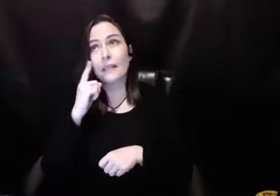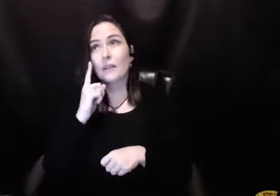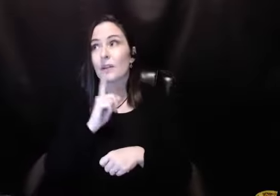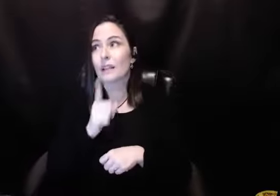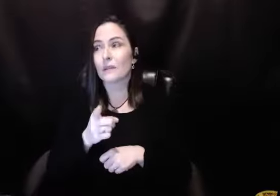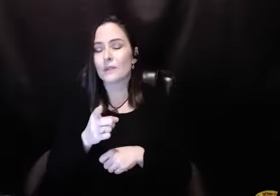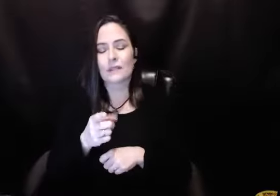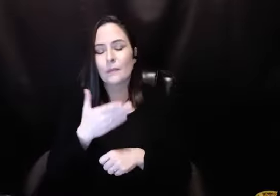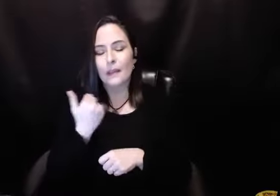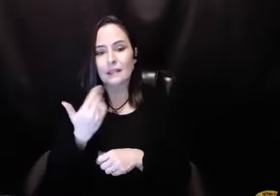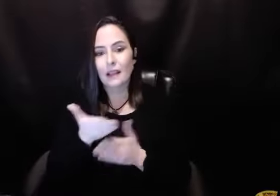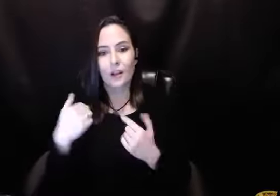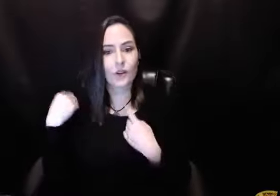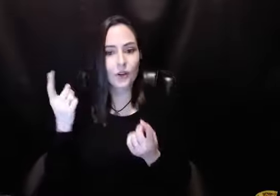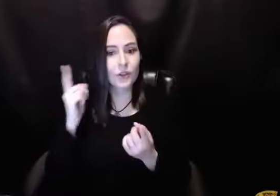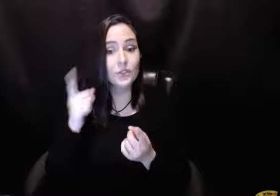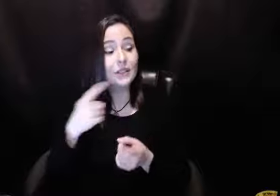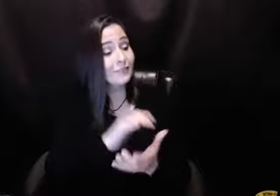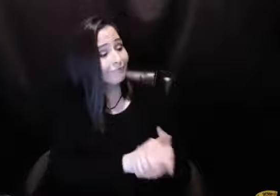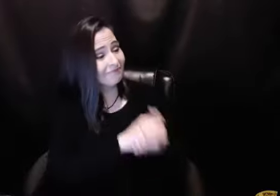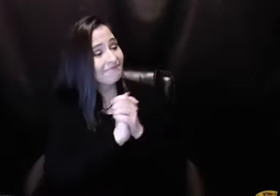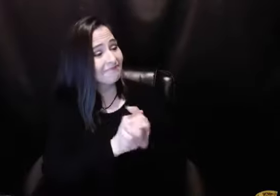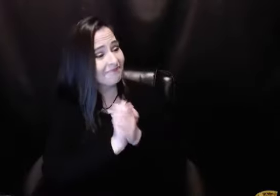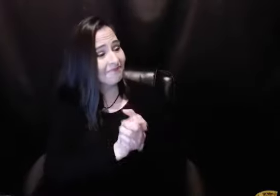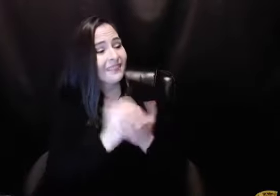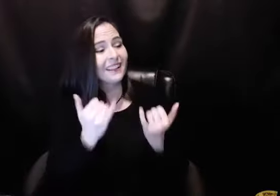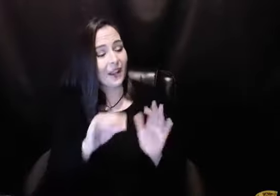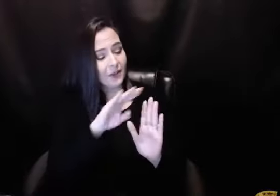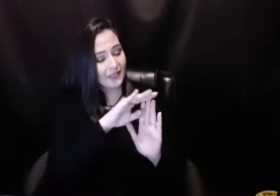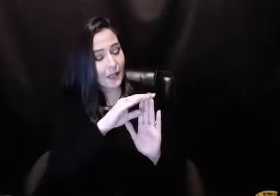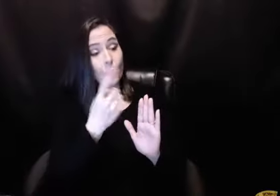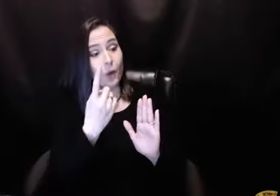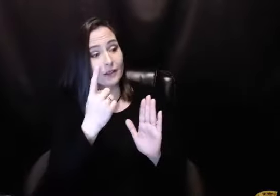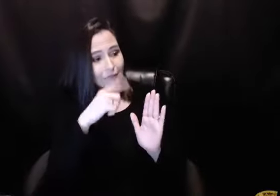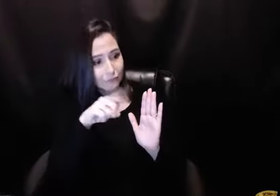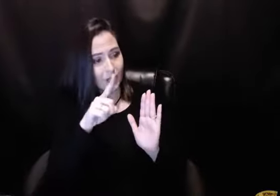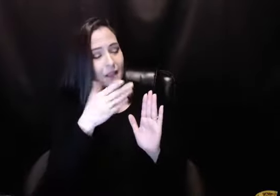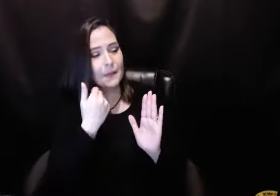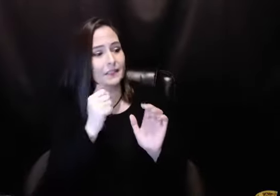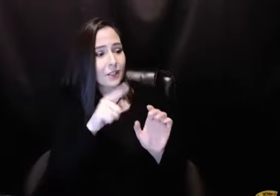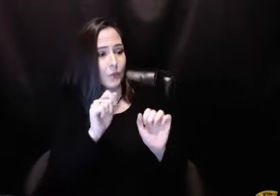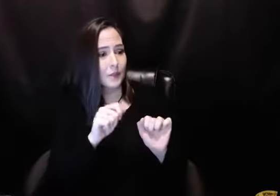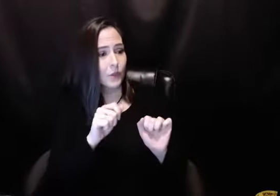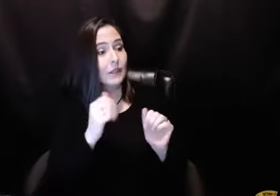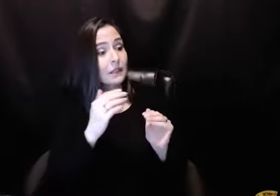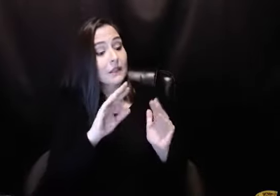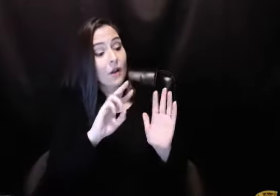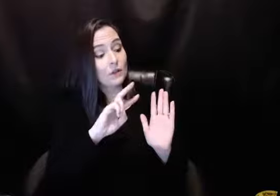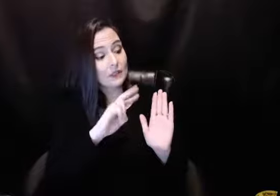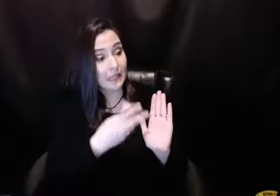beautiful thing. At the time, it probably the most beautiful thing I'd ever heard. And she said, congratulations, Rick. You've done step one